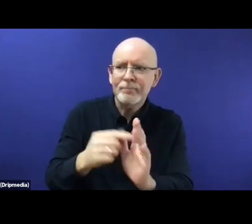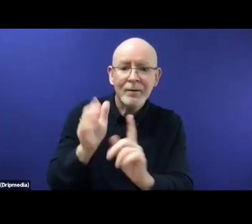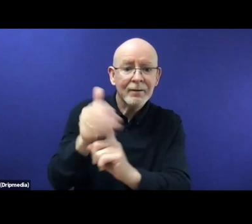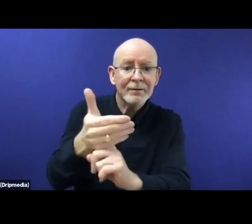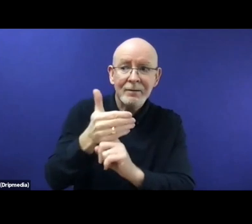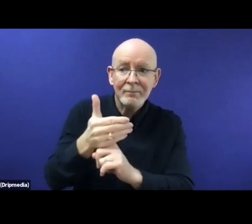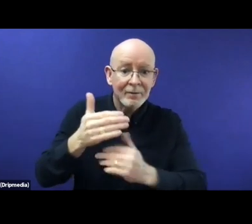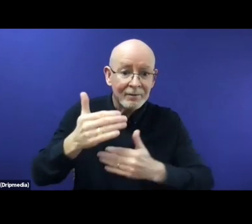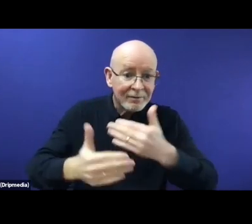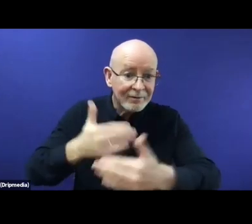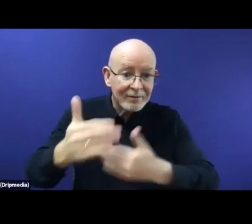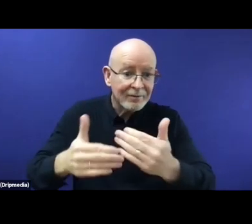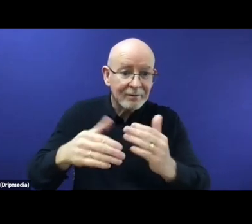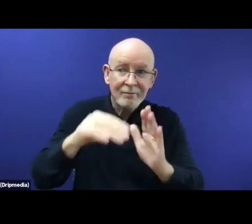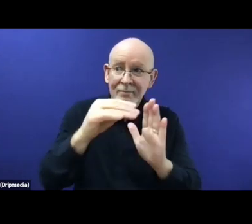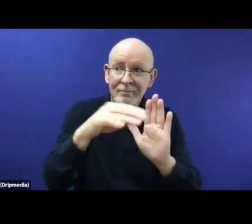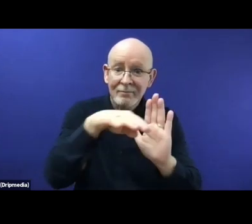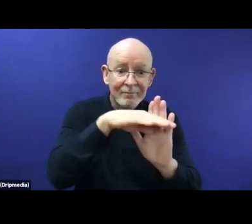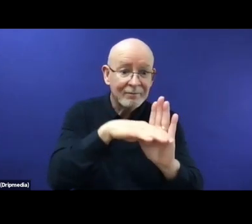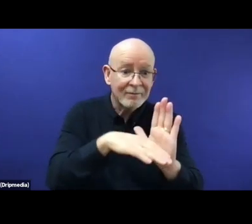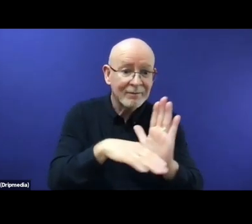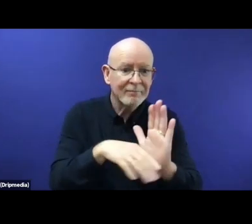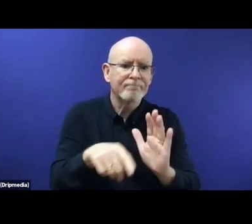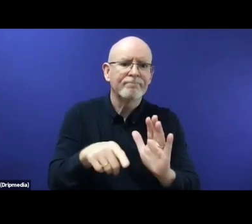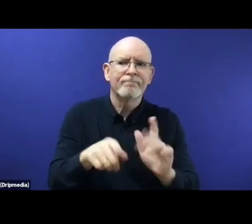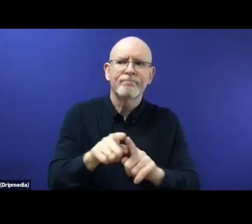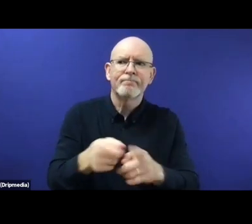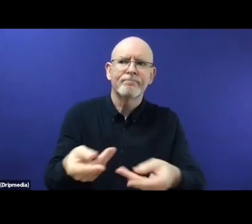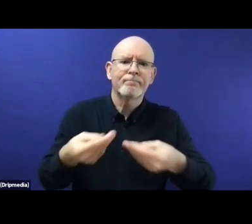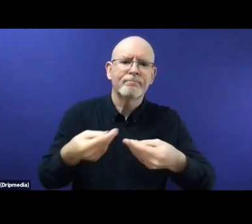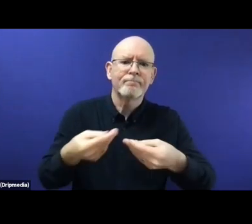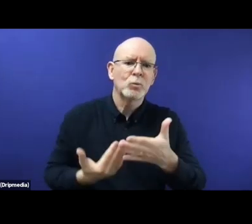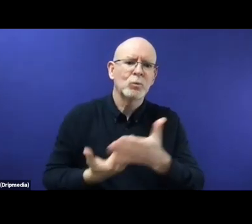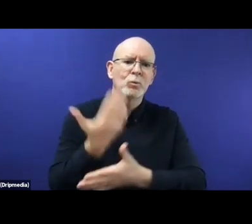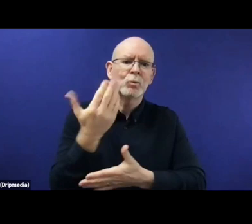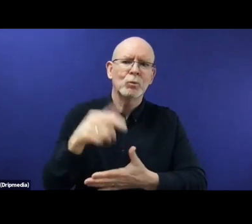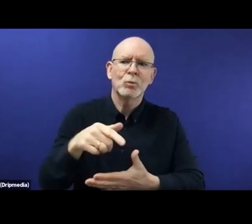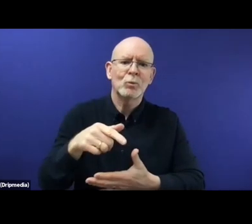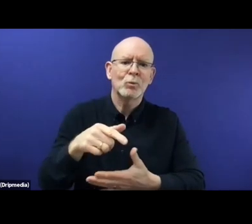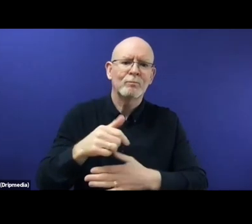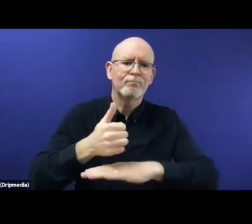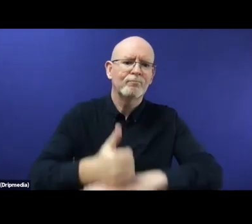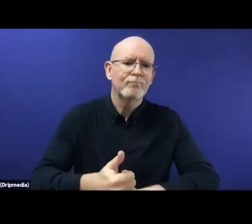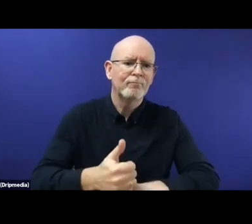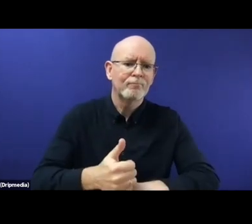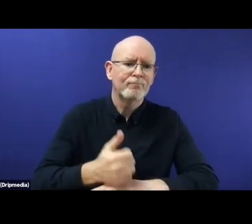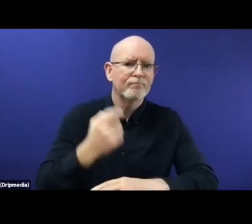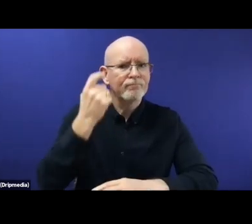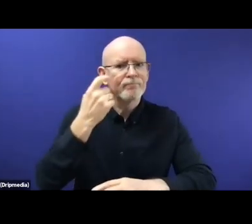considering a country, a safe country of origin by referring to recognition